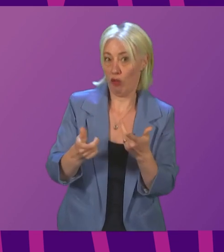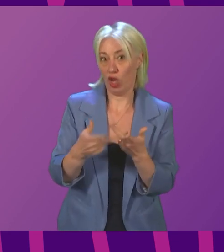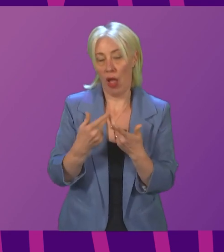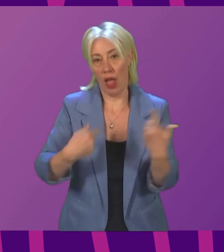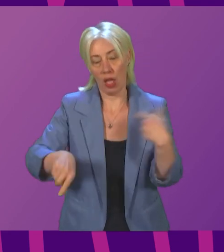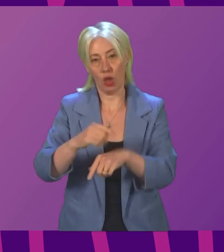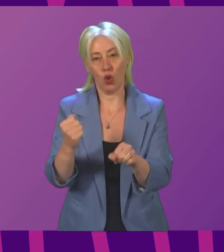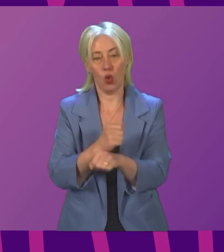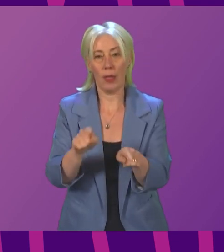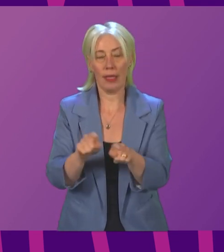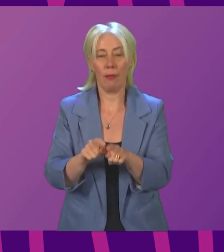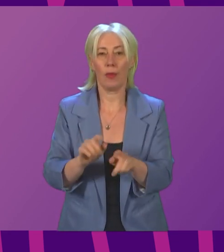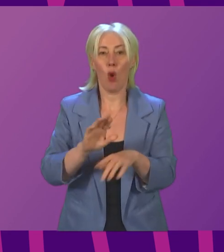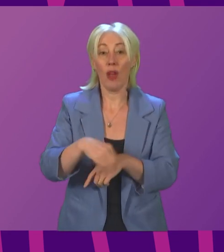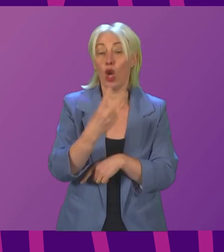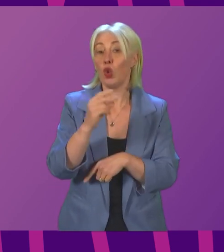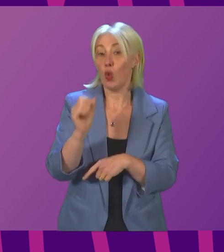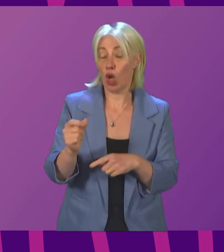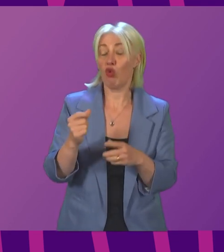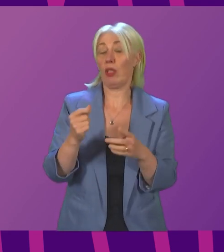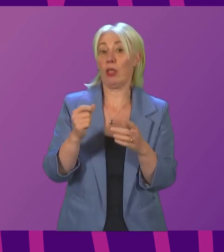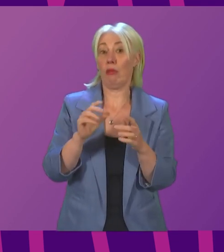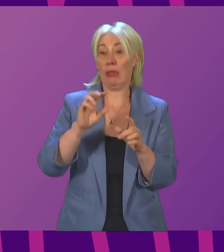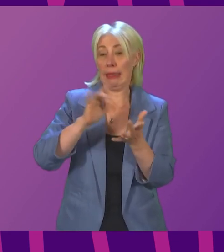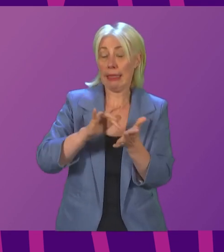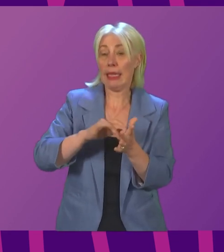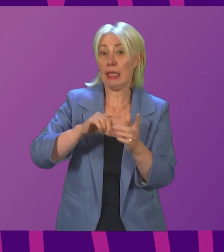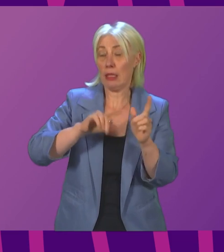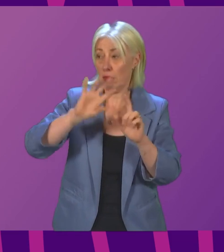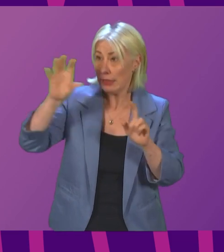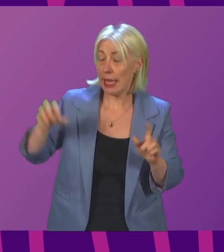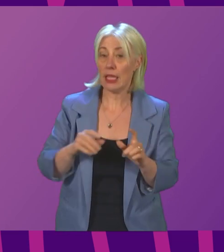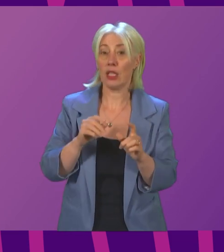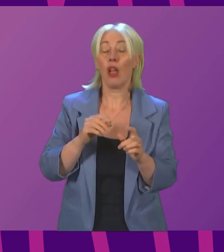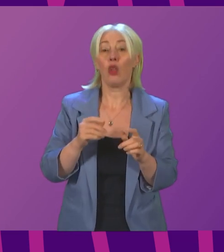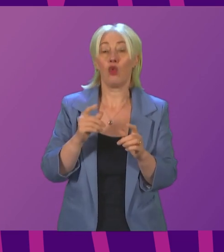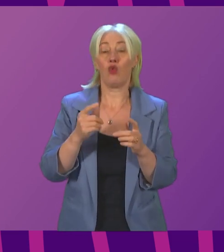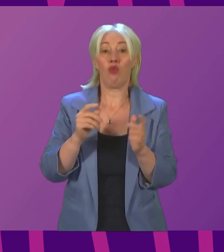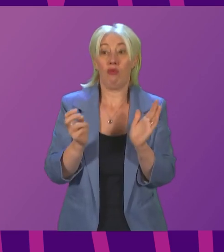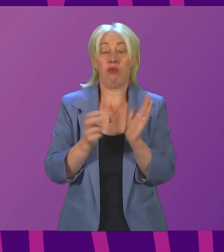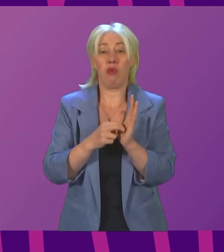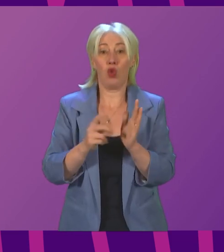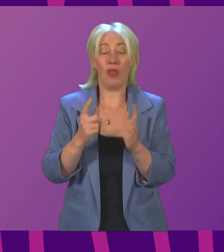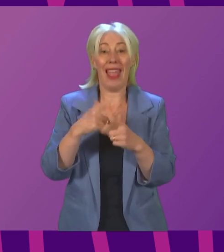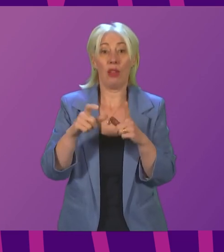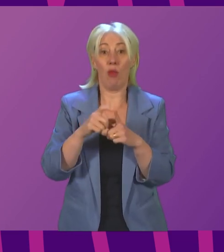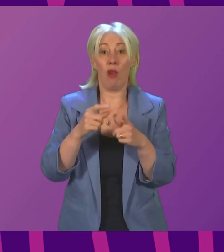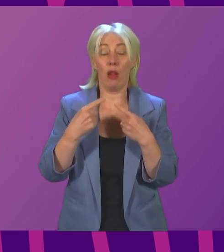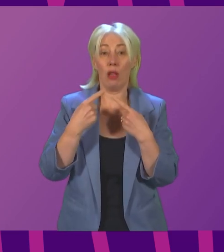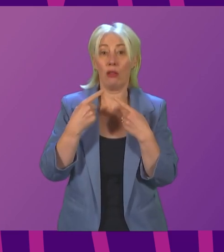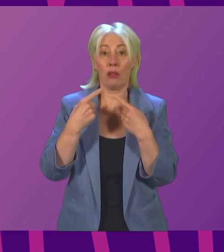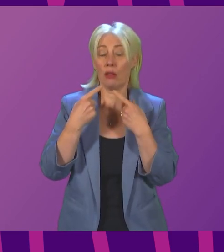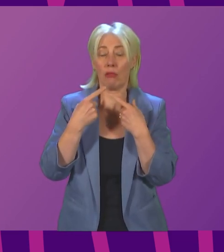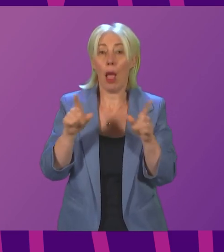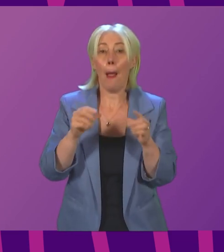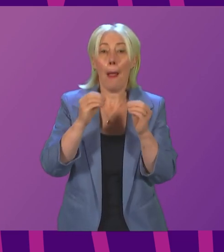200 cities and states have now signed up to the Edinburgh Declaration on Biodiversity. That represents really welcome progress as we look ahead to the